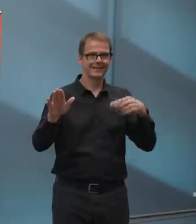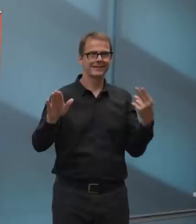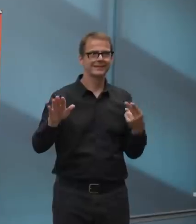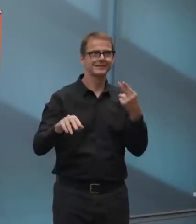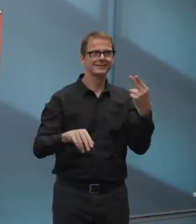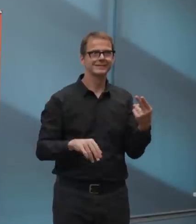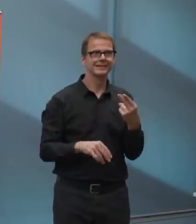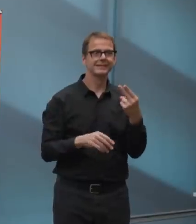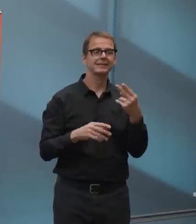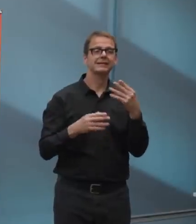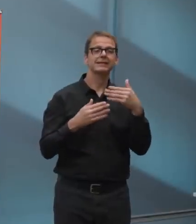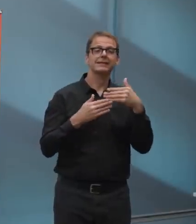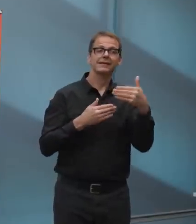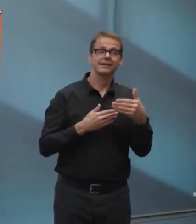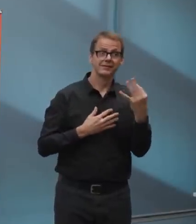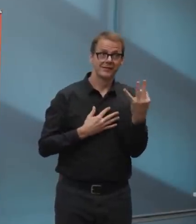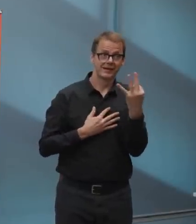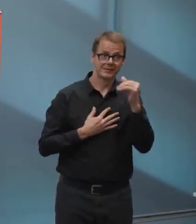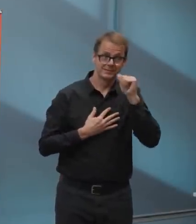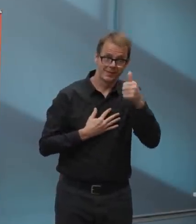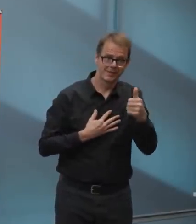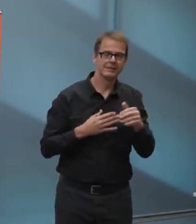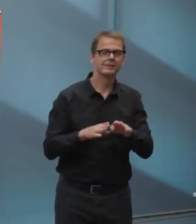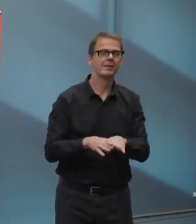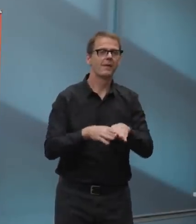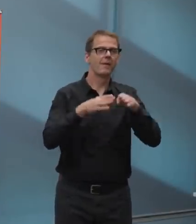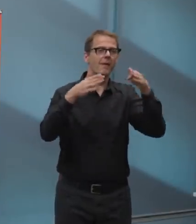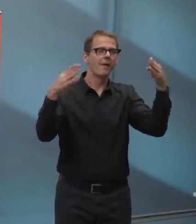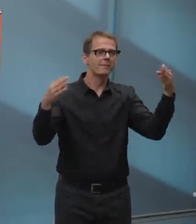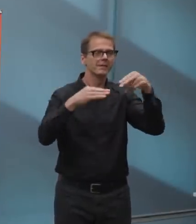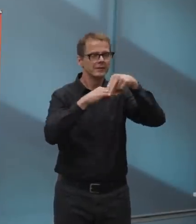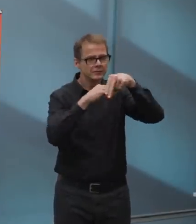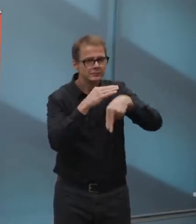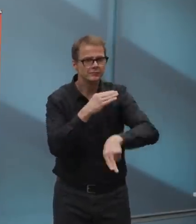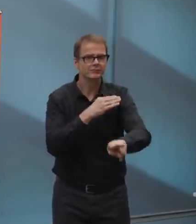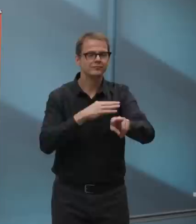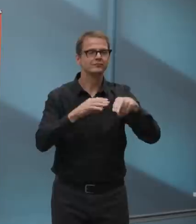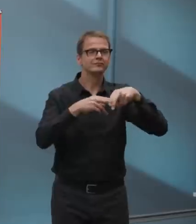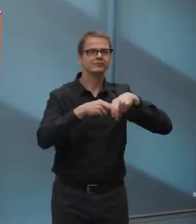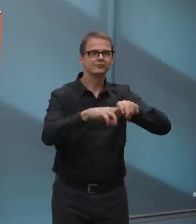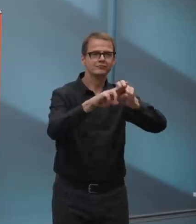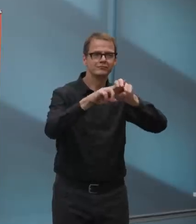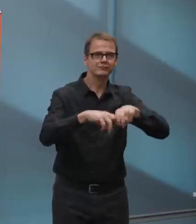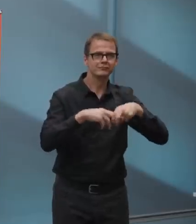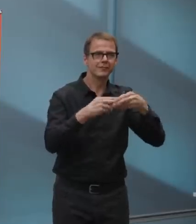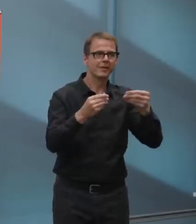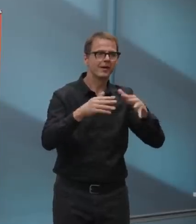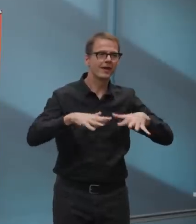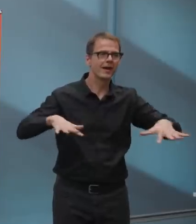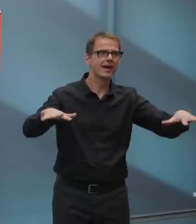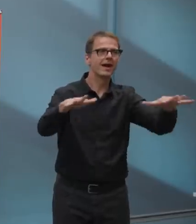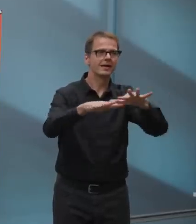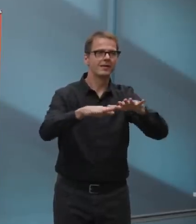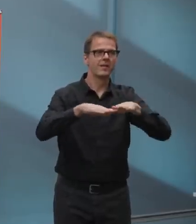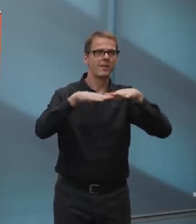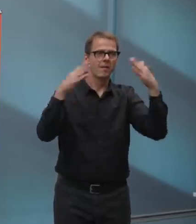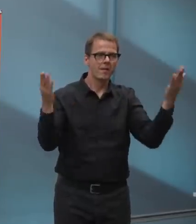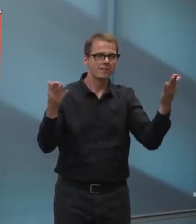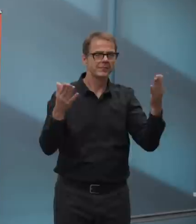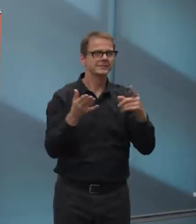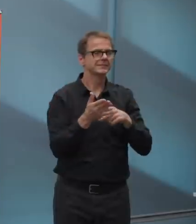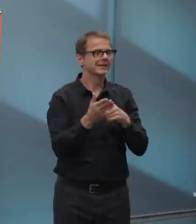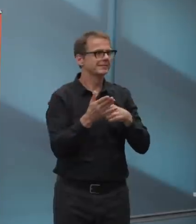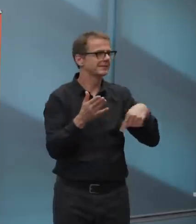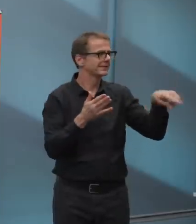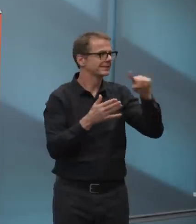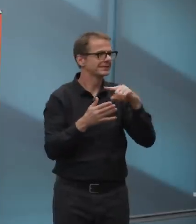of the outdoor amenities that they enjoy so much in their community and across the city. So I know this news about those amenities reopening